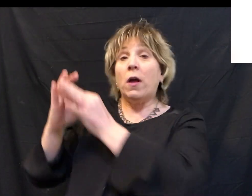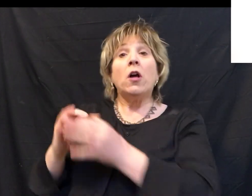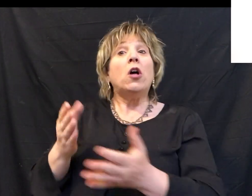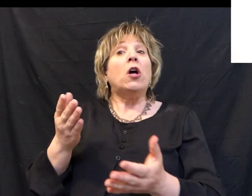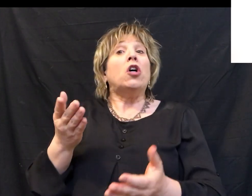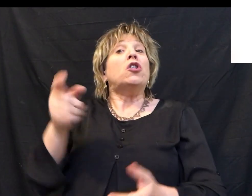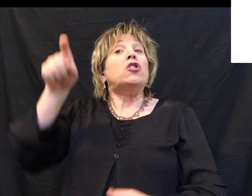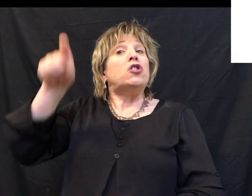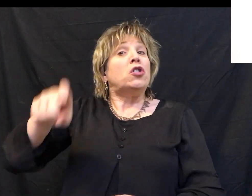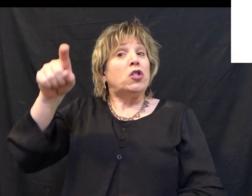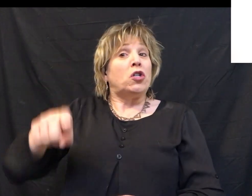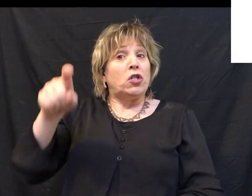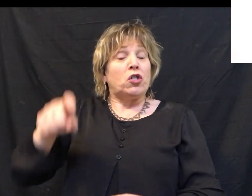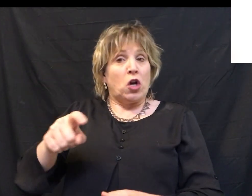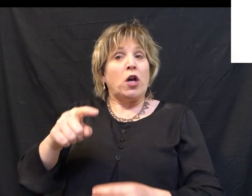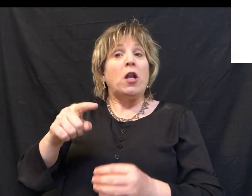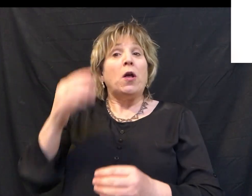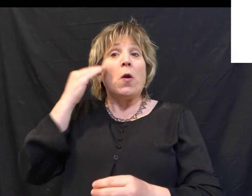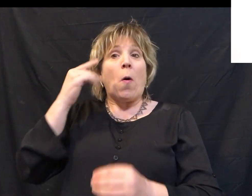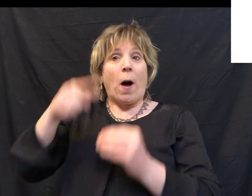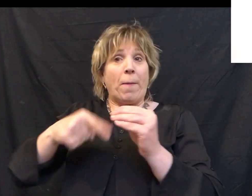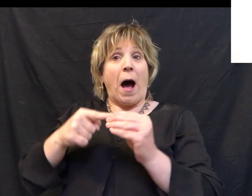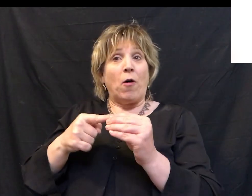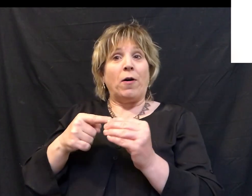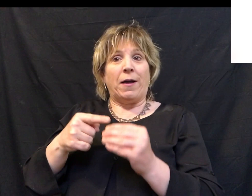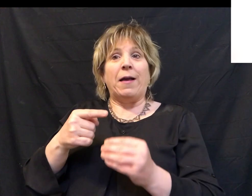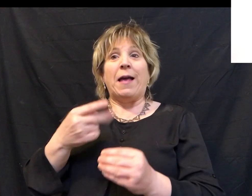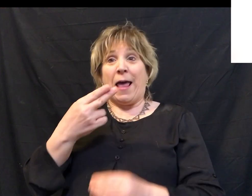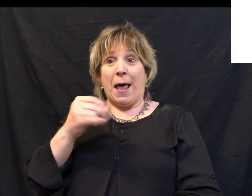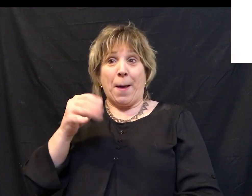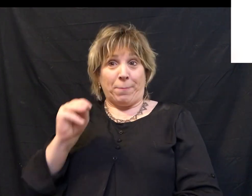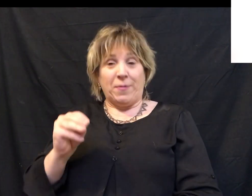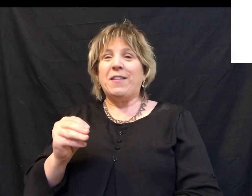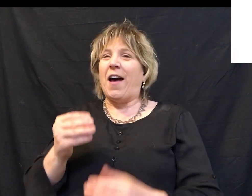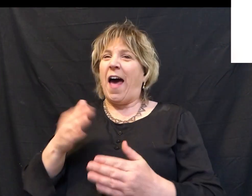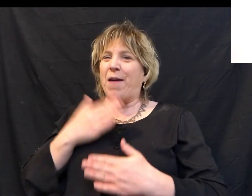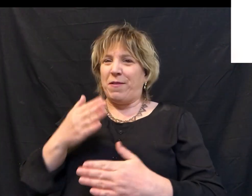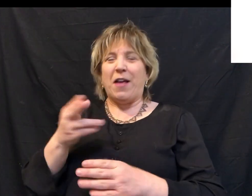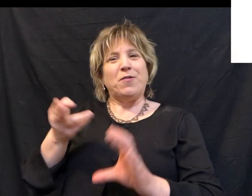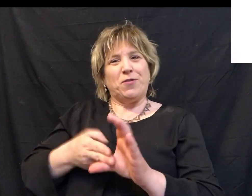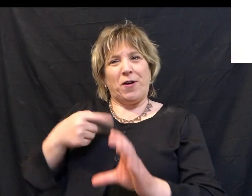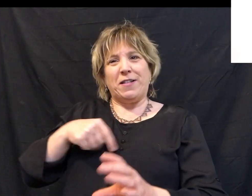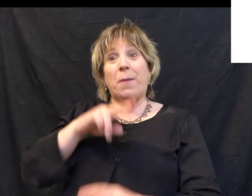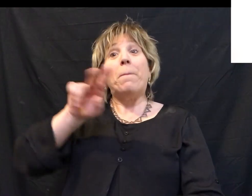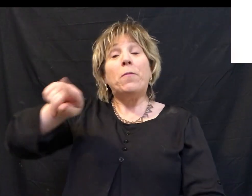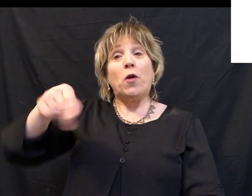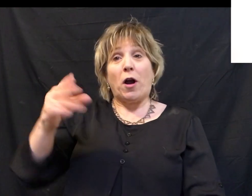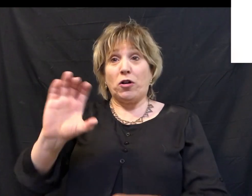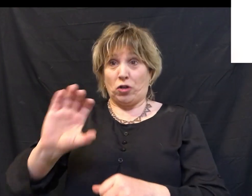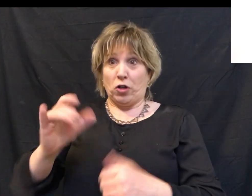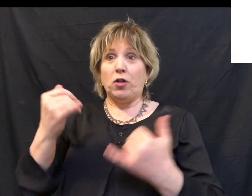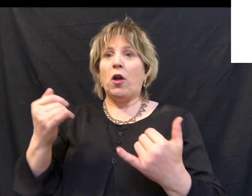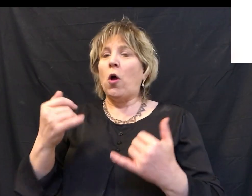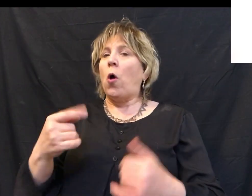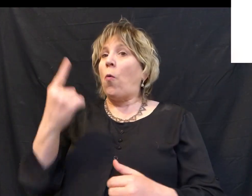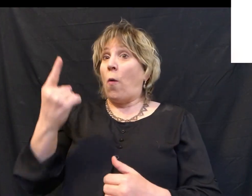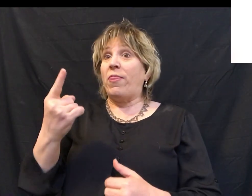about them. So glad you're joining us for Pure Heart Church Online today. And one thing is we have Easter right around the corner, the